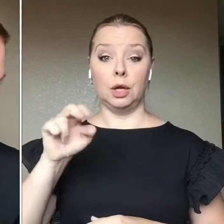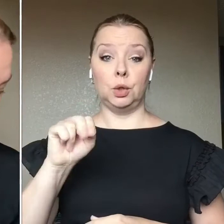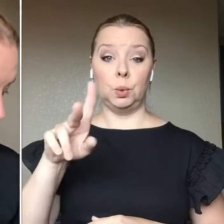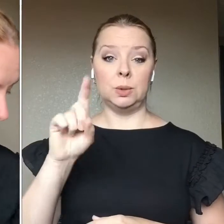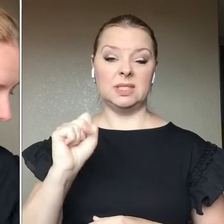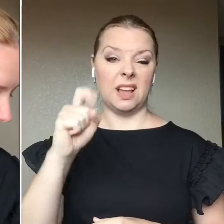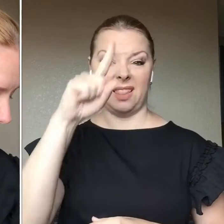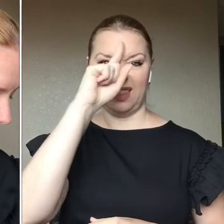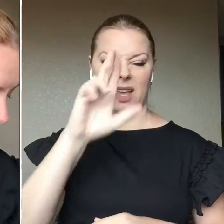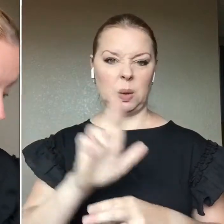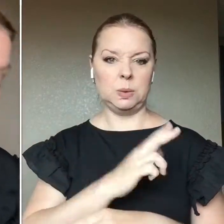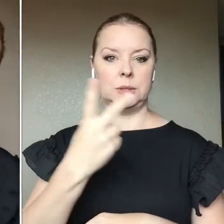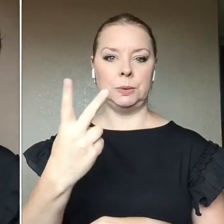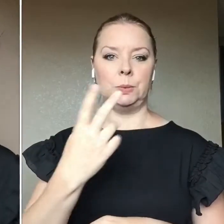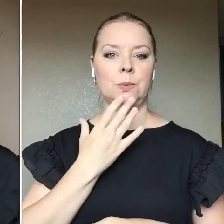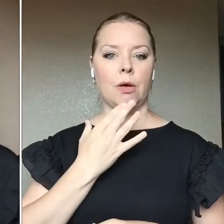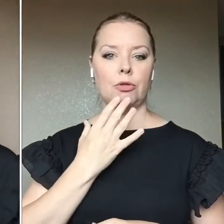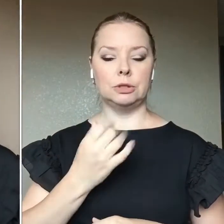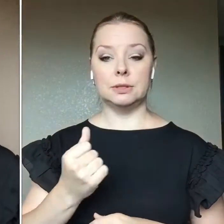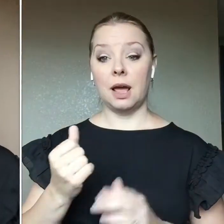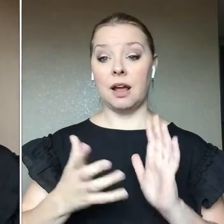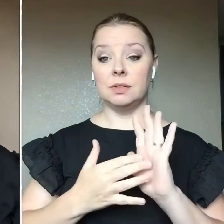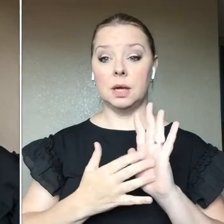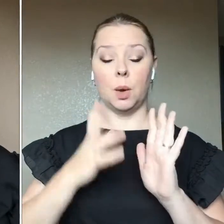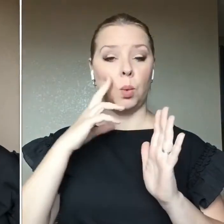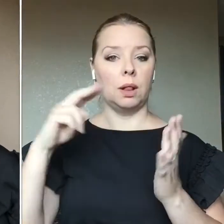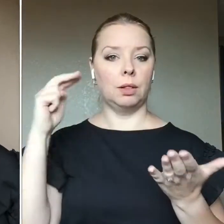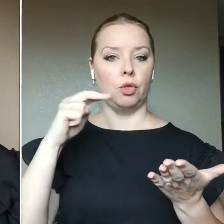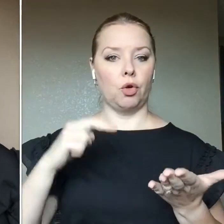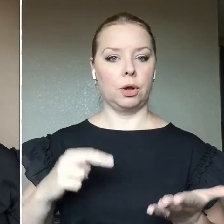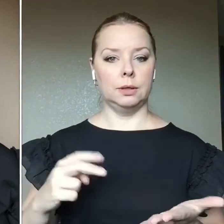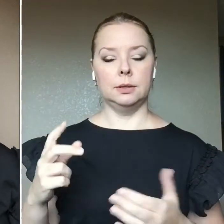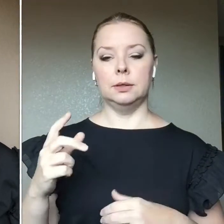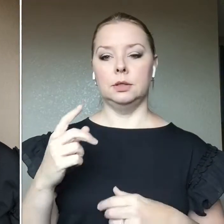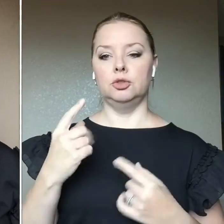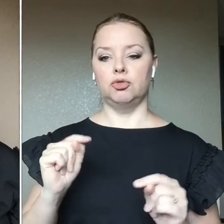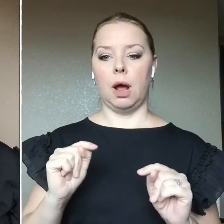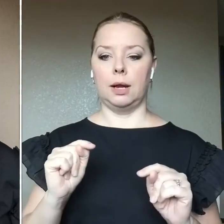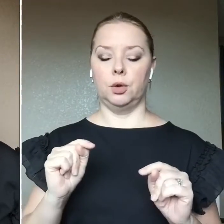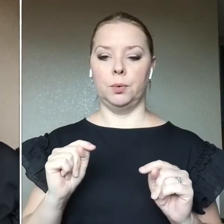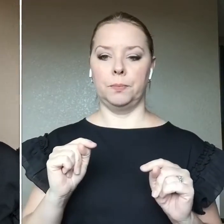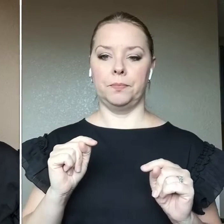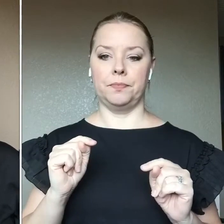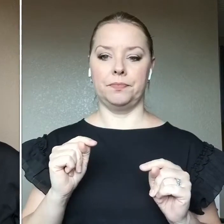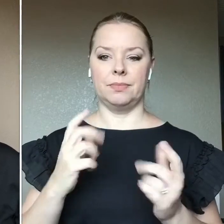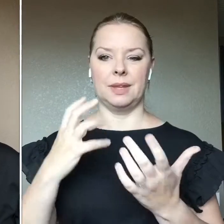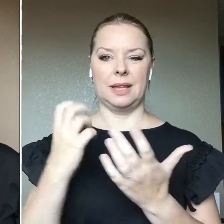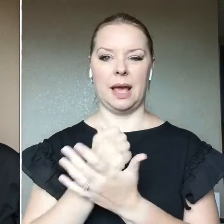colors. Um, every once in while I'll go through and I'll try to, um, grab these and play with them just for,